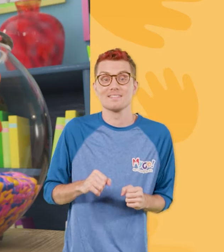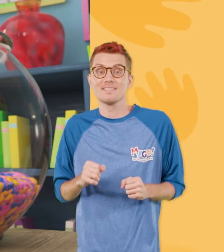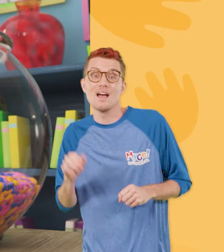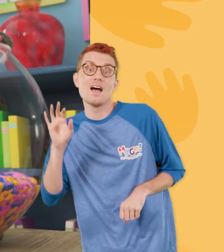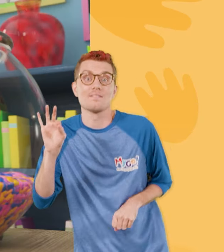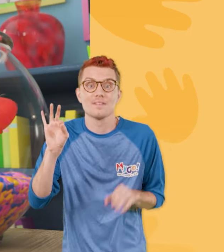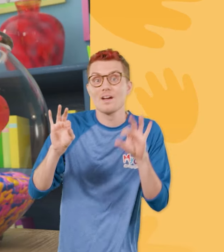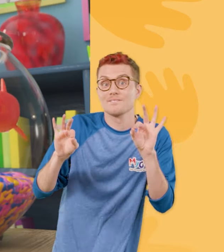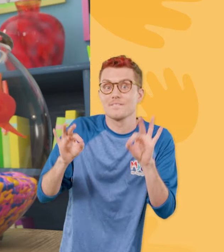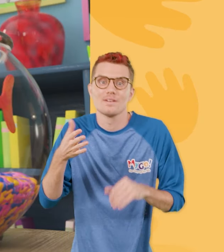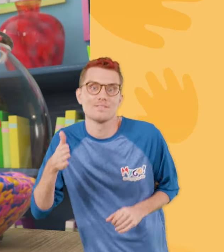F, F, Fish